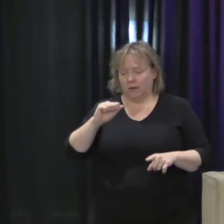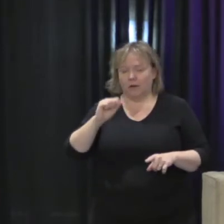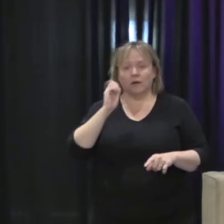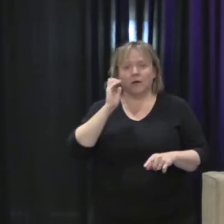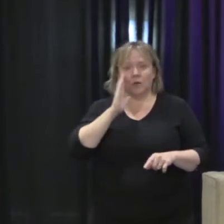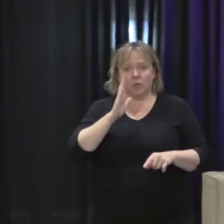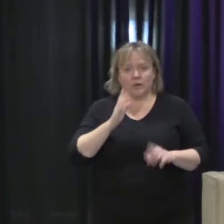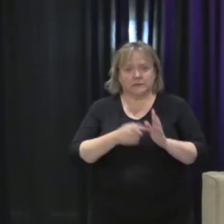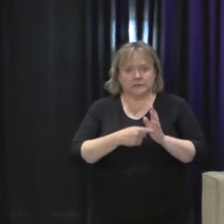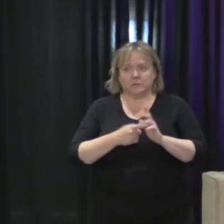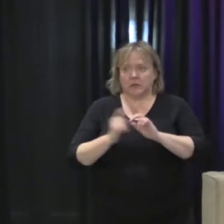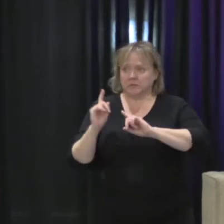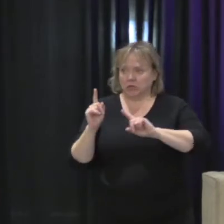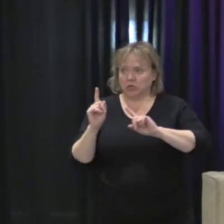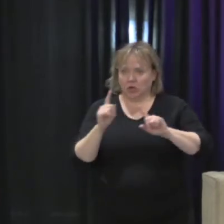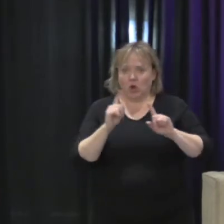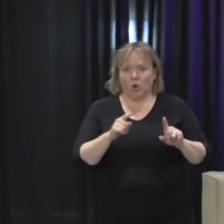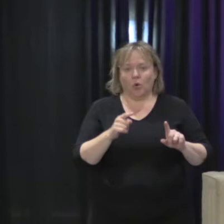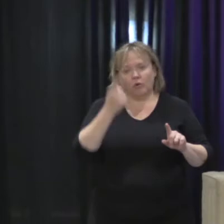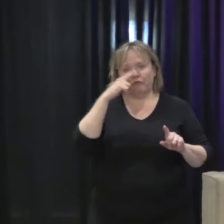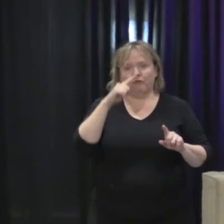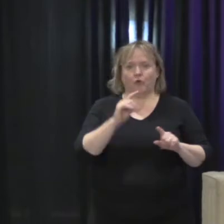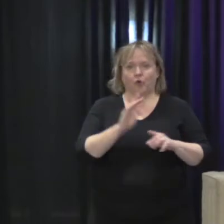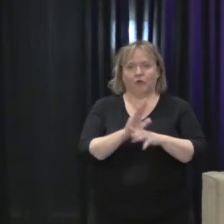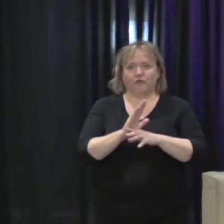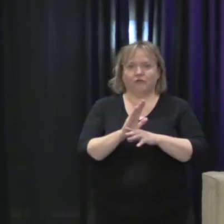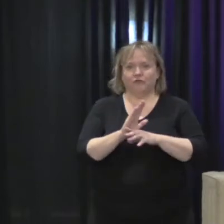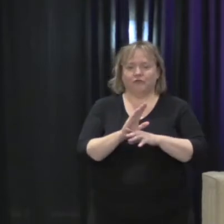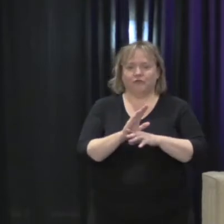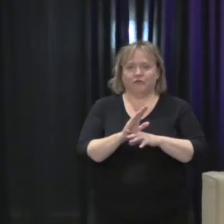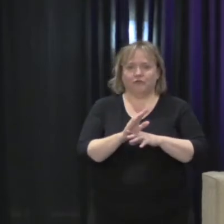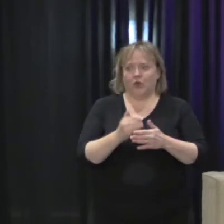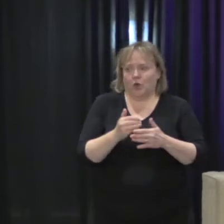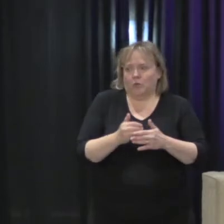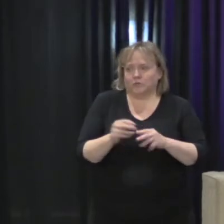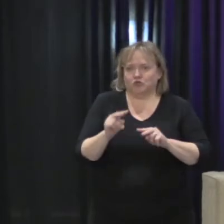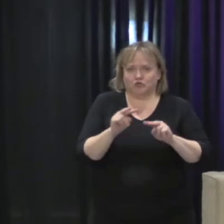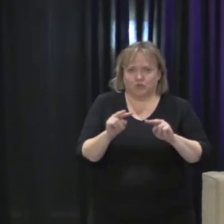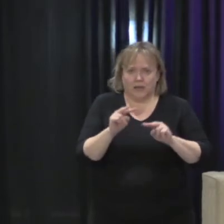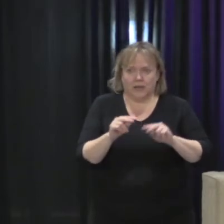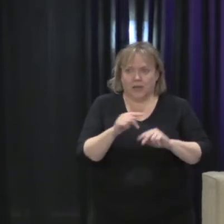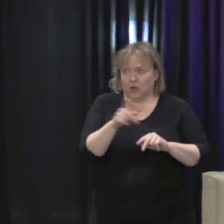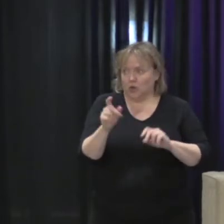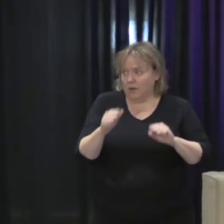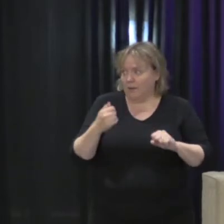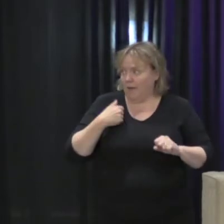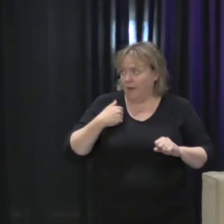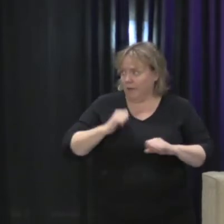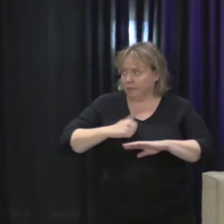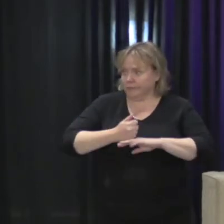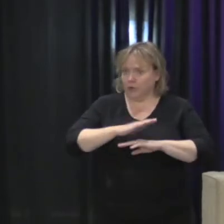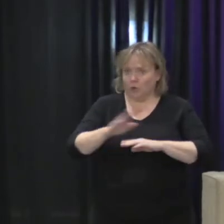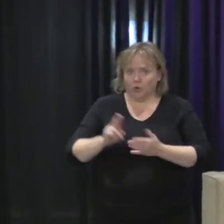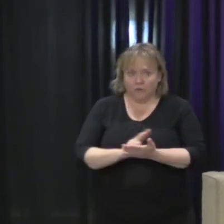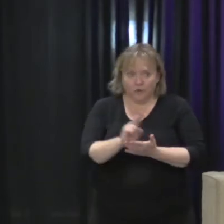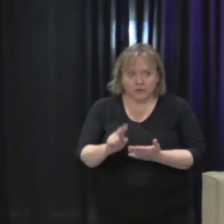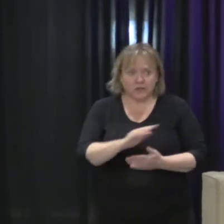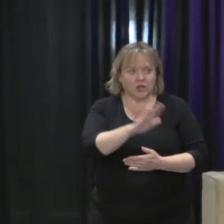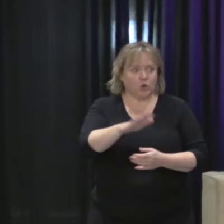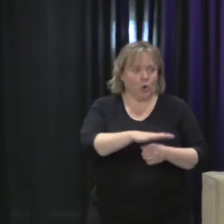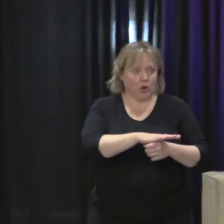speak at film screenings, right? So you can bring the film to your community, screen it at your university, in your local